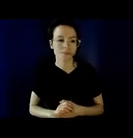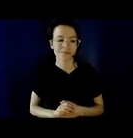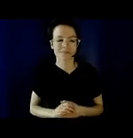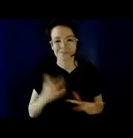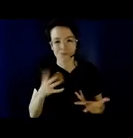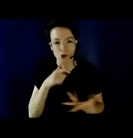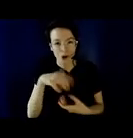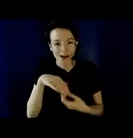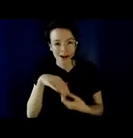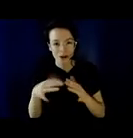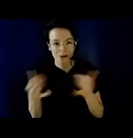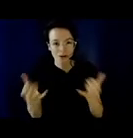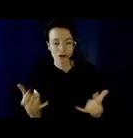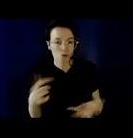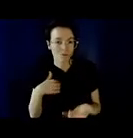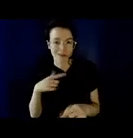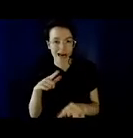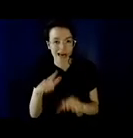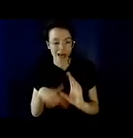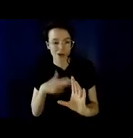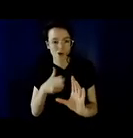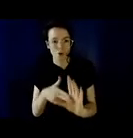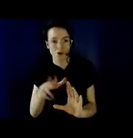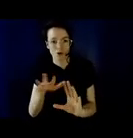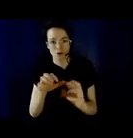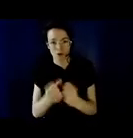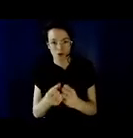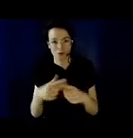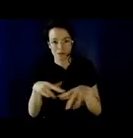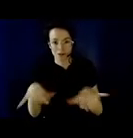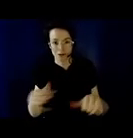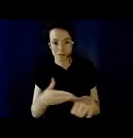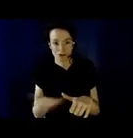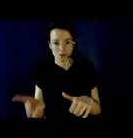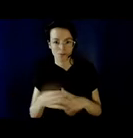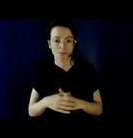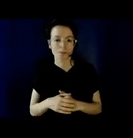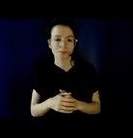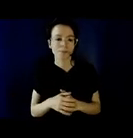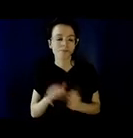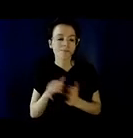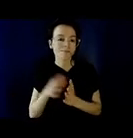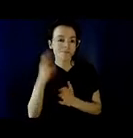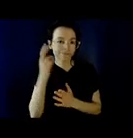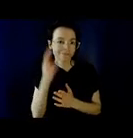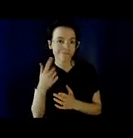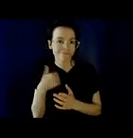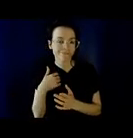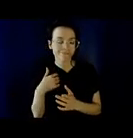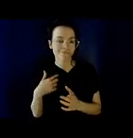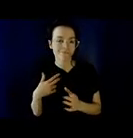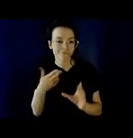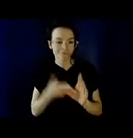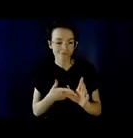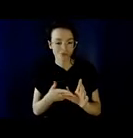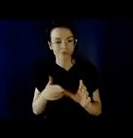I am out of town today, and cannot synchronously attend the workshop. So I am participating asynchronously through a pre